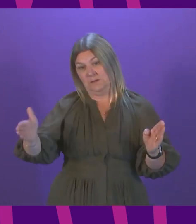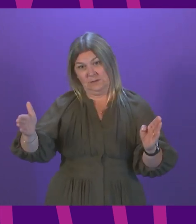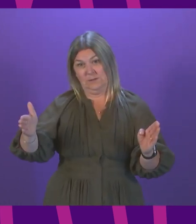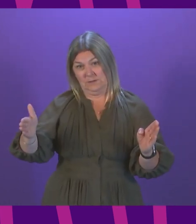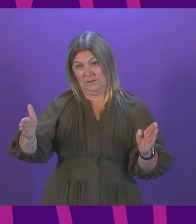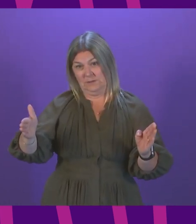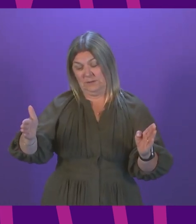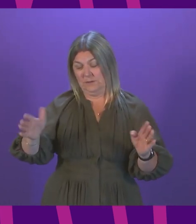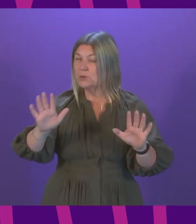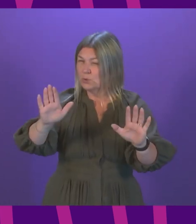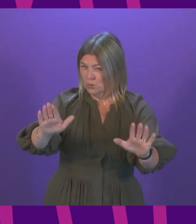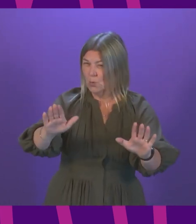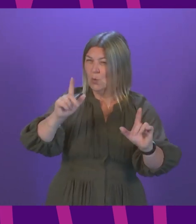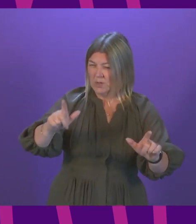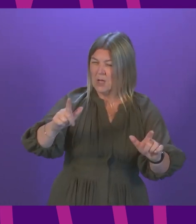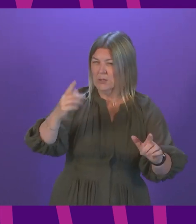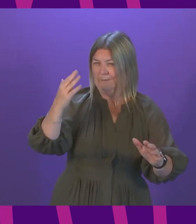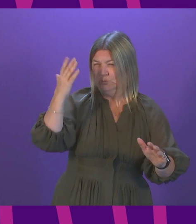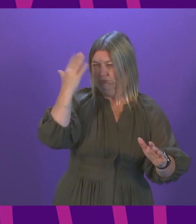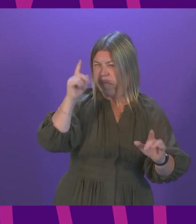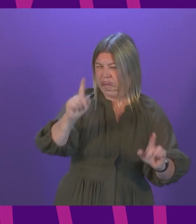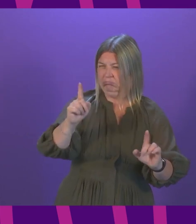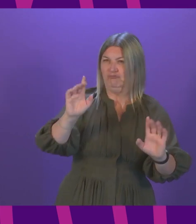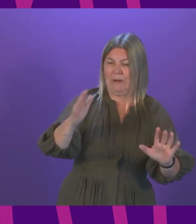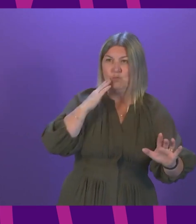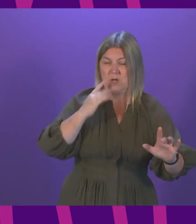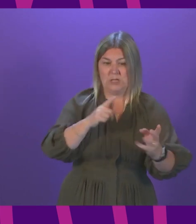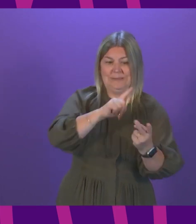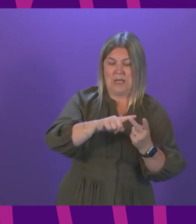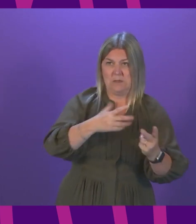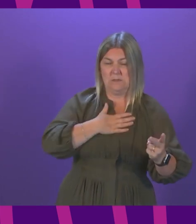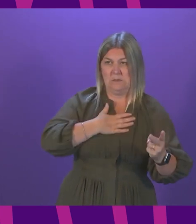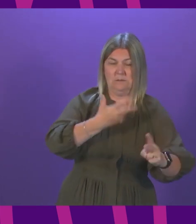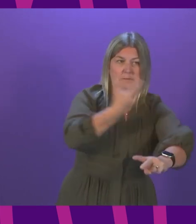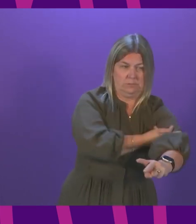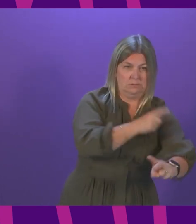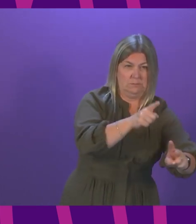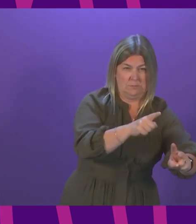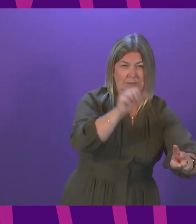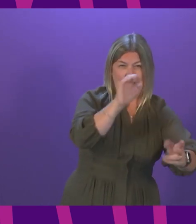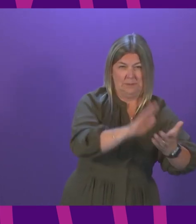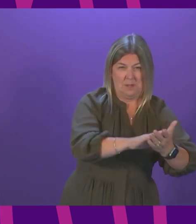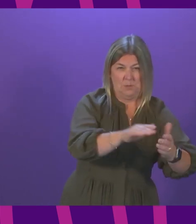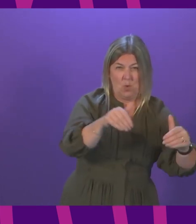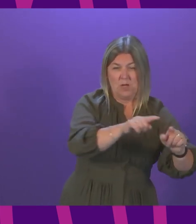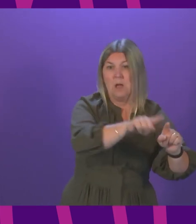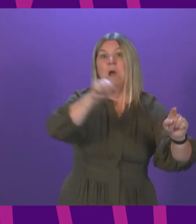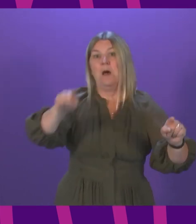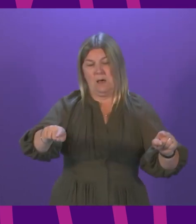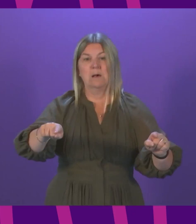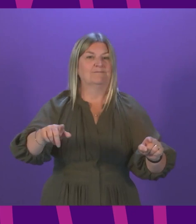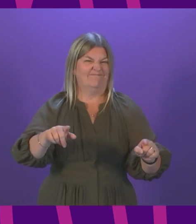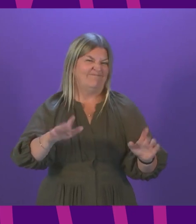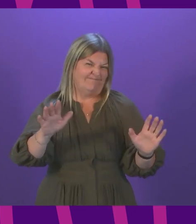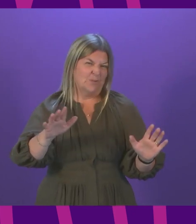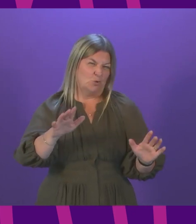So, the timing of that will be done in line with the advice and then with the order of priority, which of course is